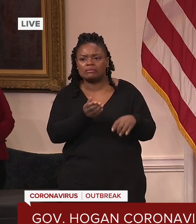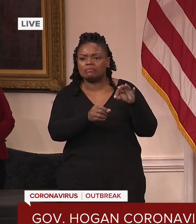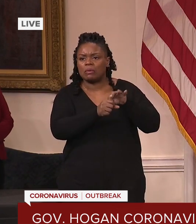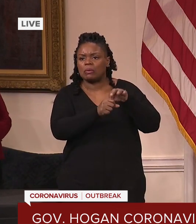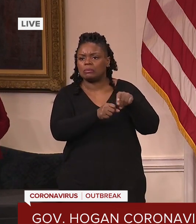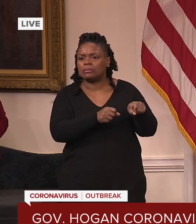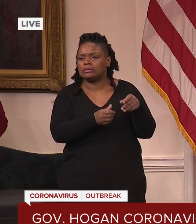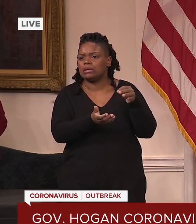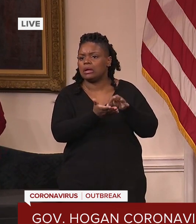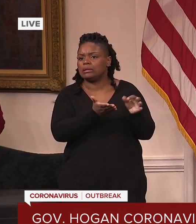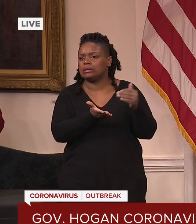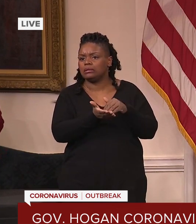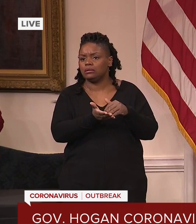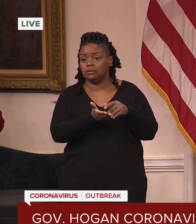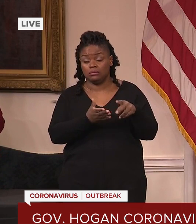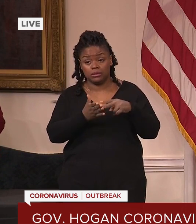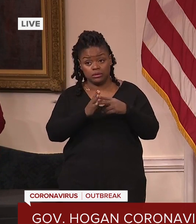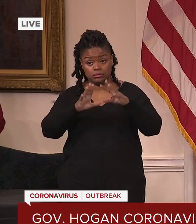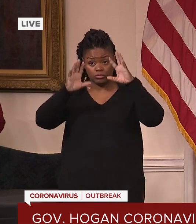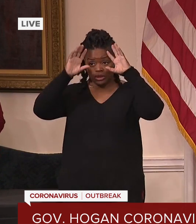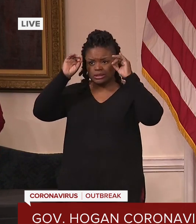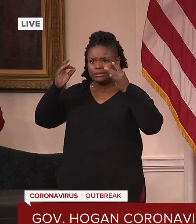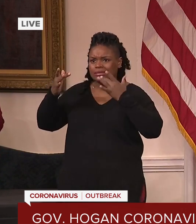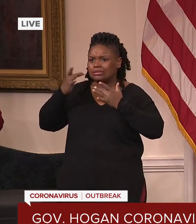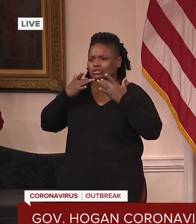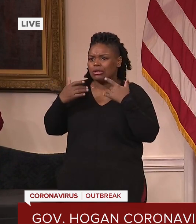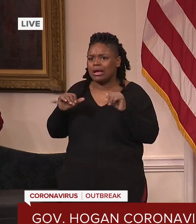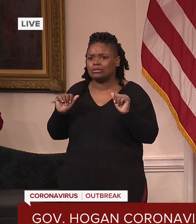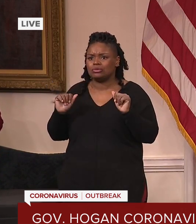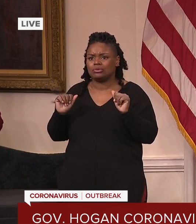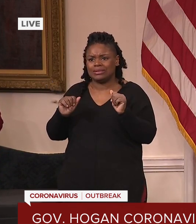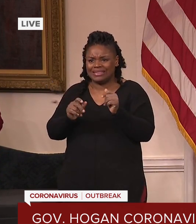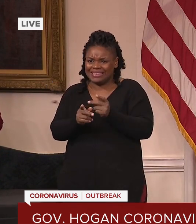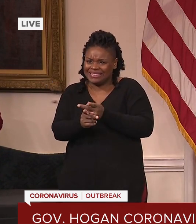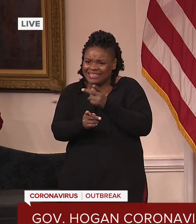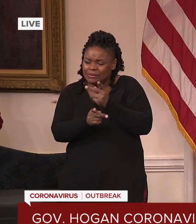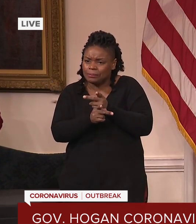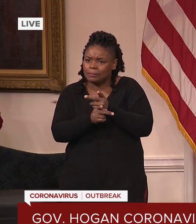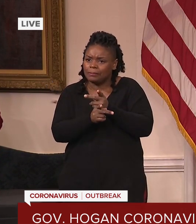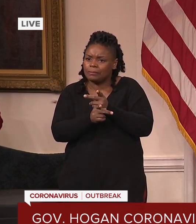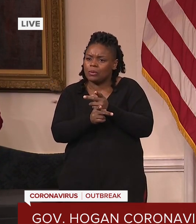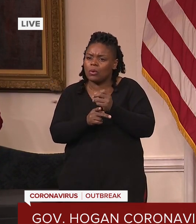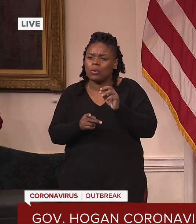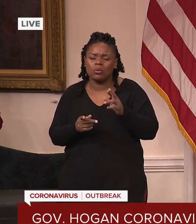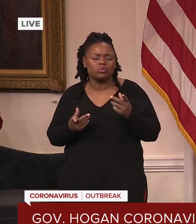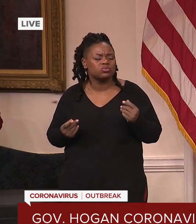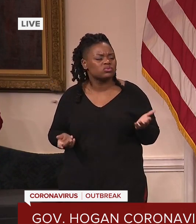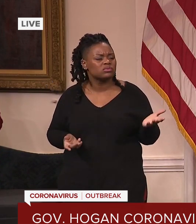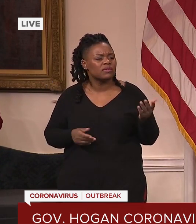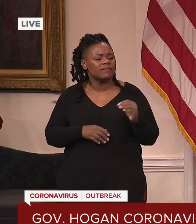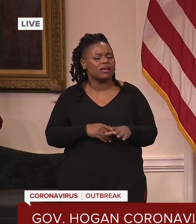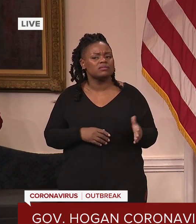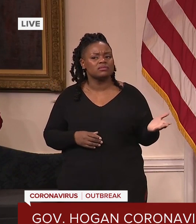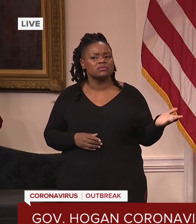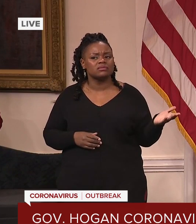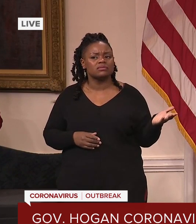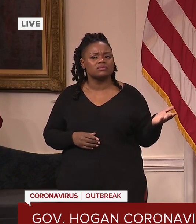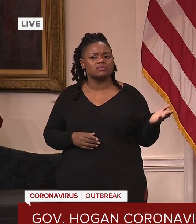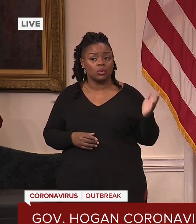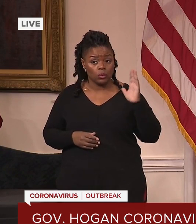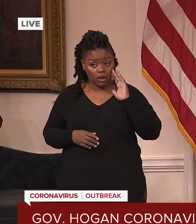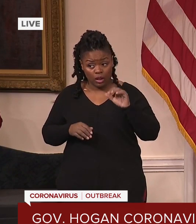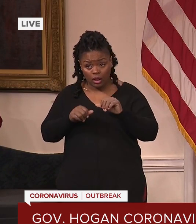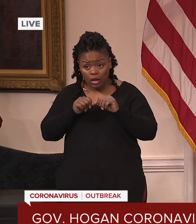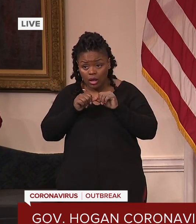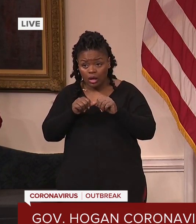something long term that your political party is going to have to deal with in a sustainable way to move forward? Well, I guess that's